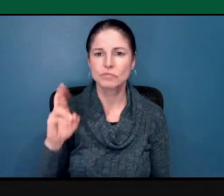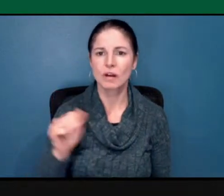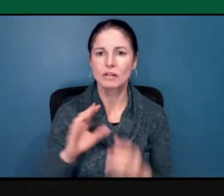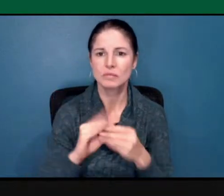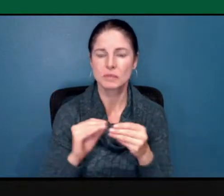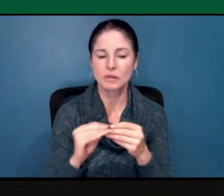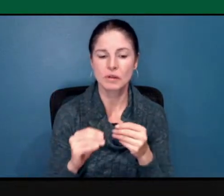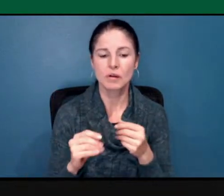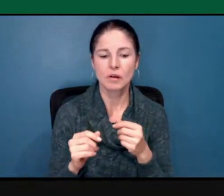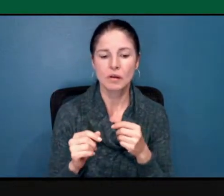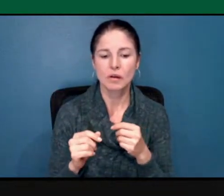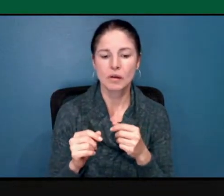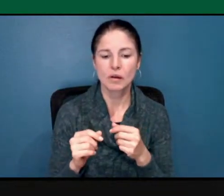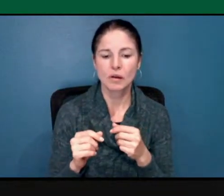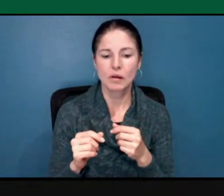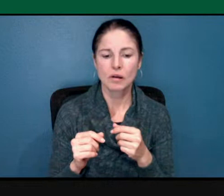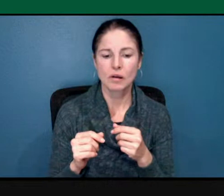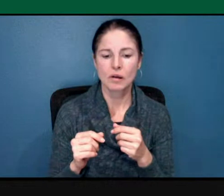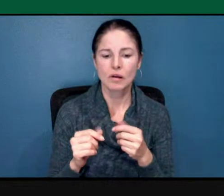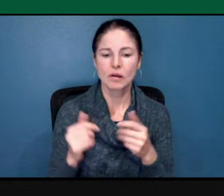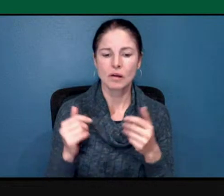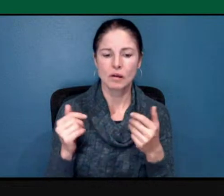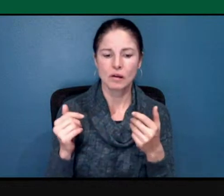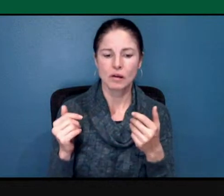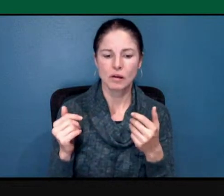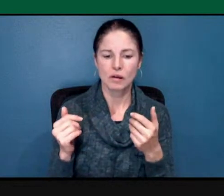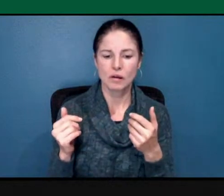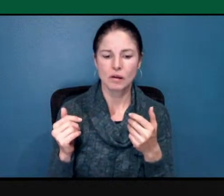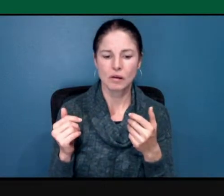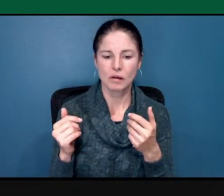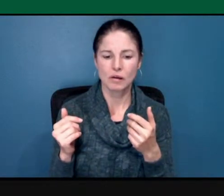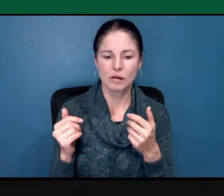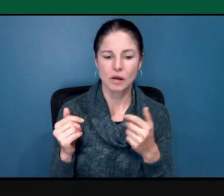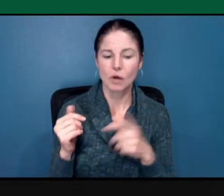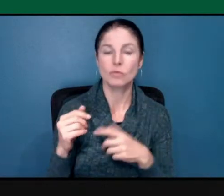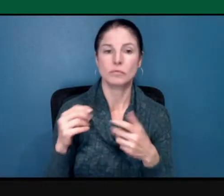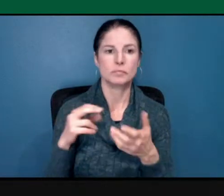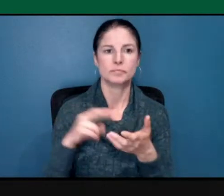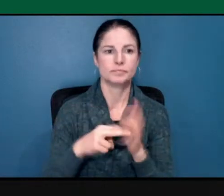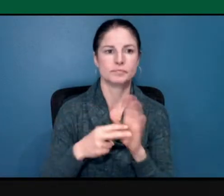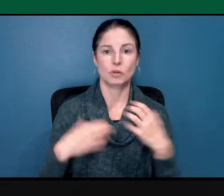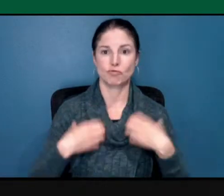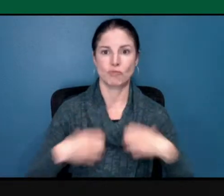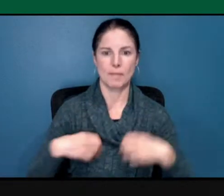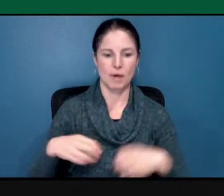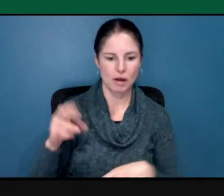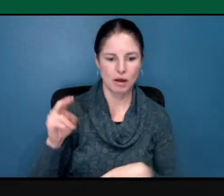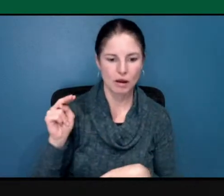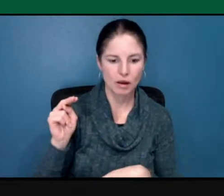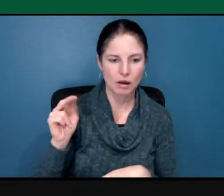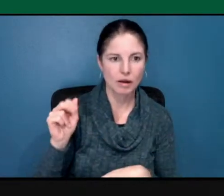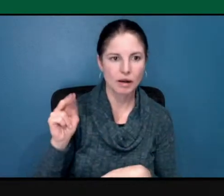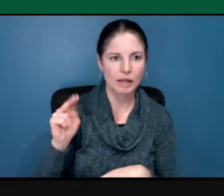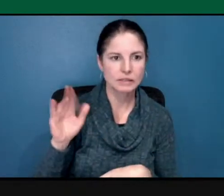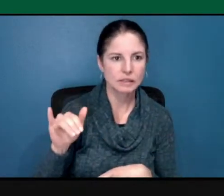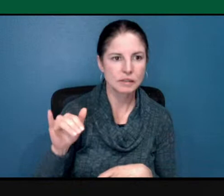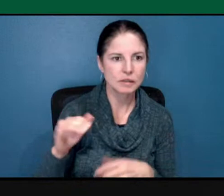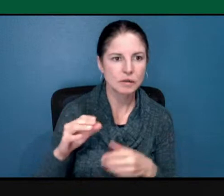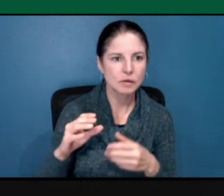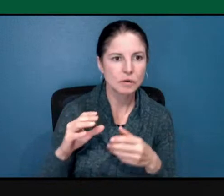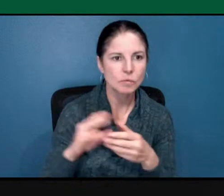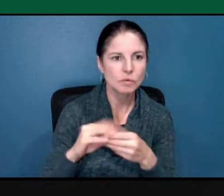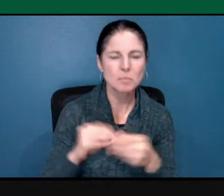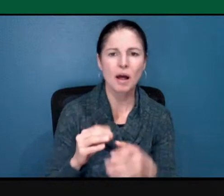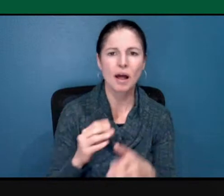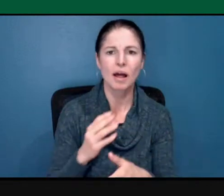antisemitism, but we're really talking about the othering of other people. And, um, I